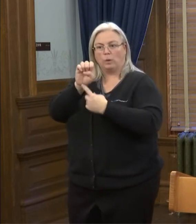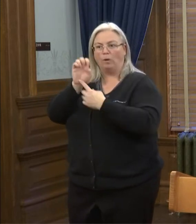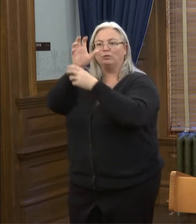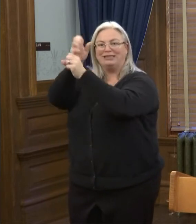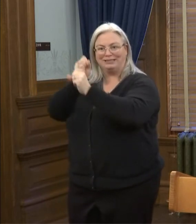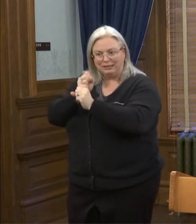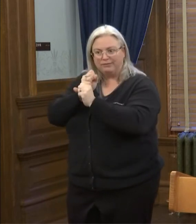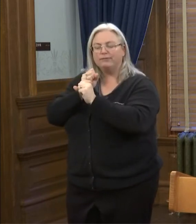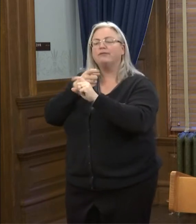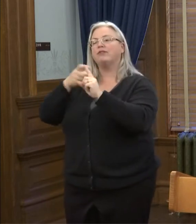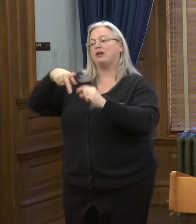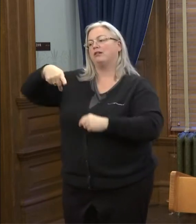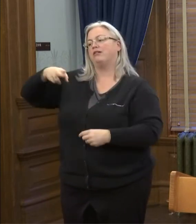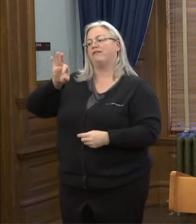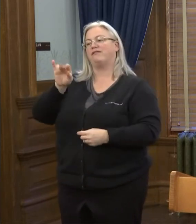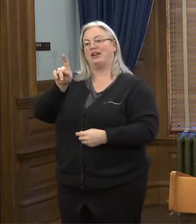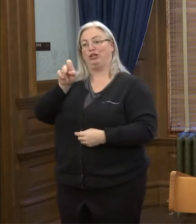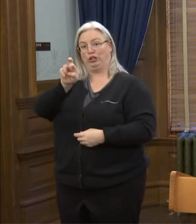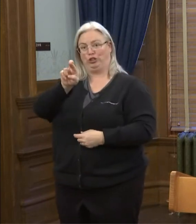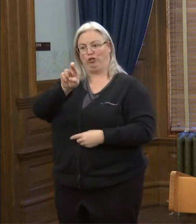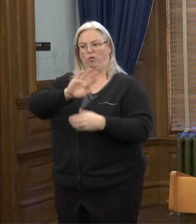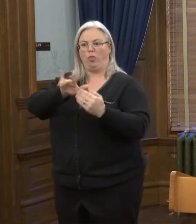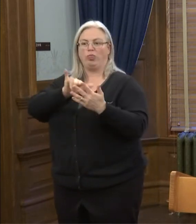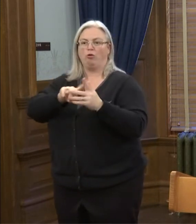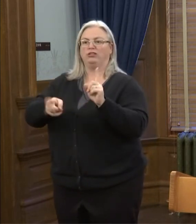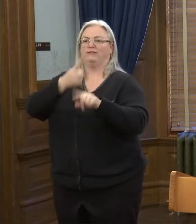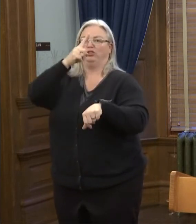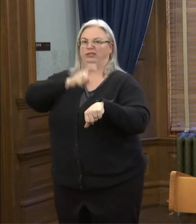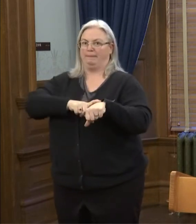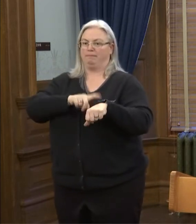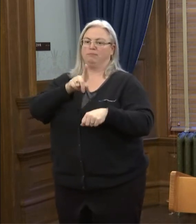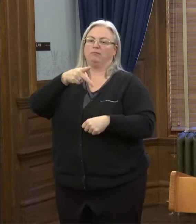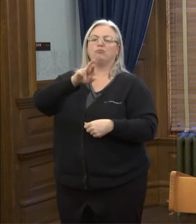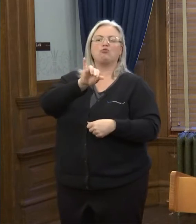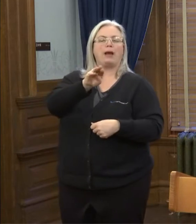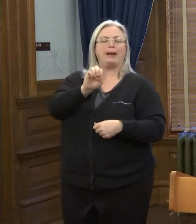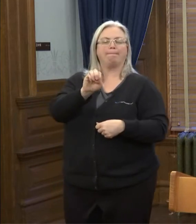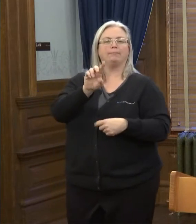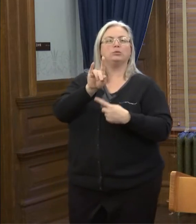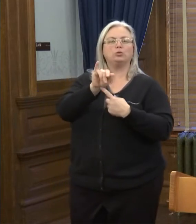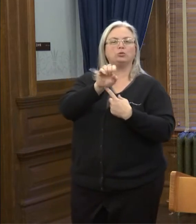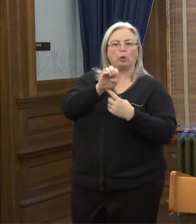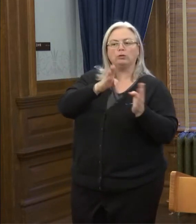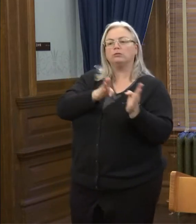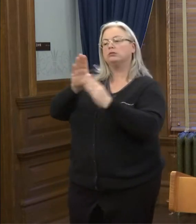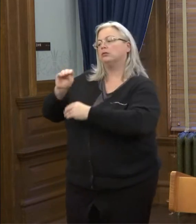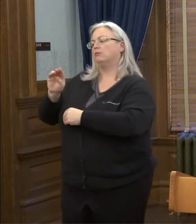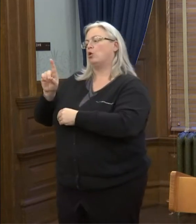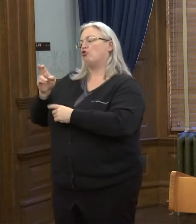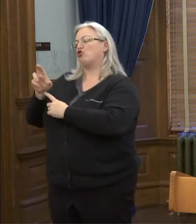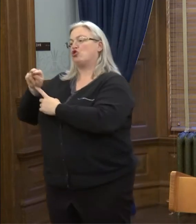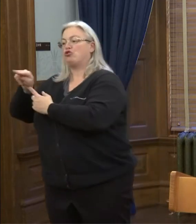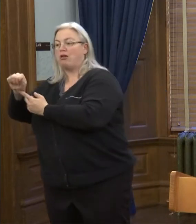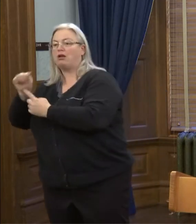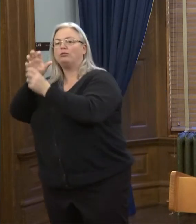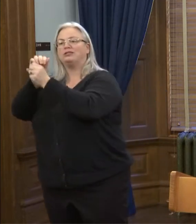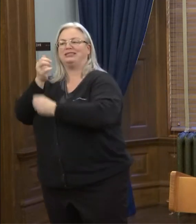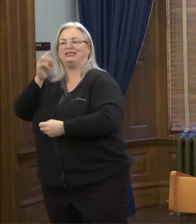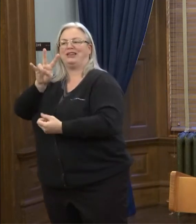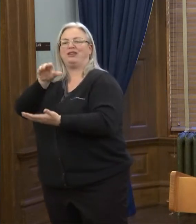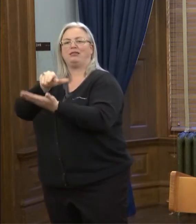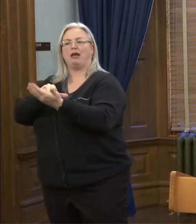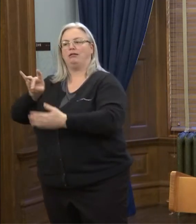from Pfizer. All of those are prime or the first dose. From Moderna, we've received 17